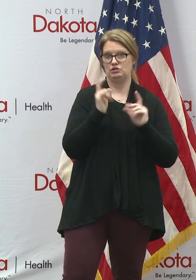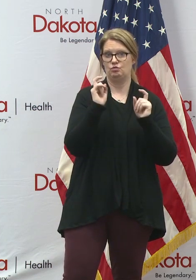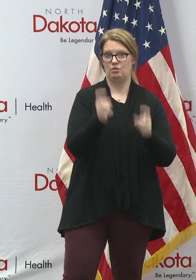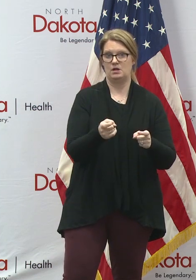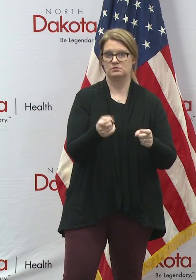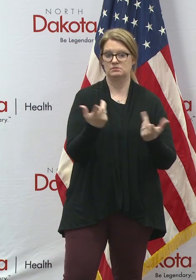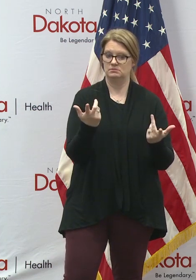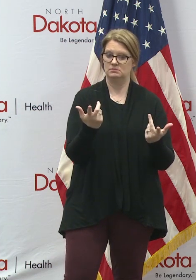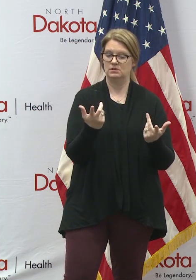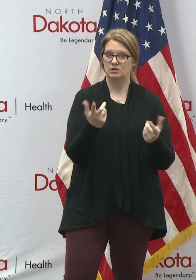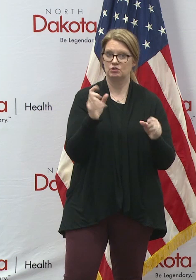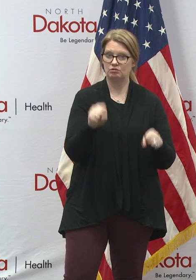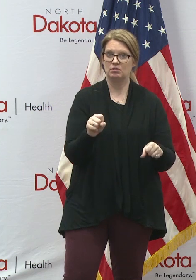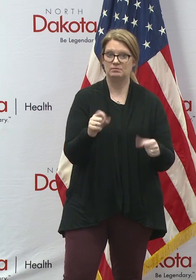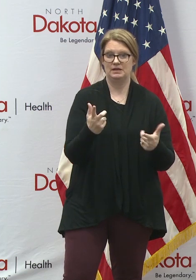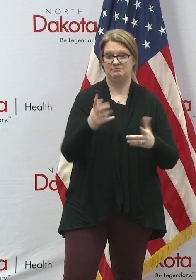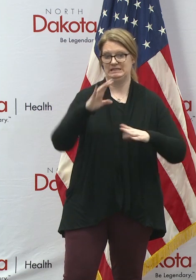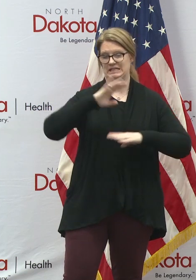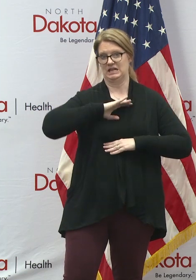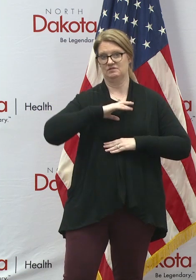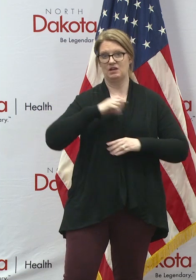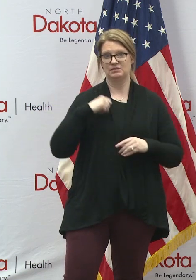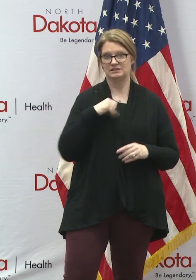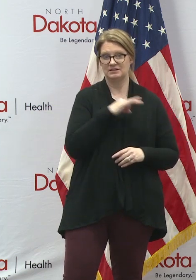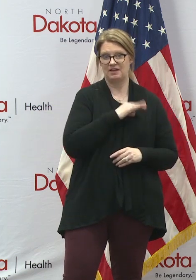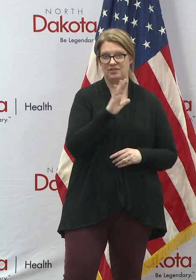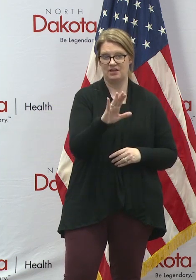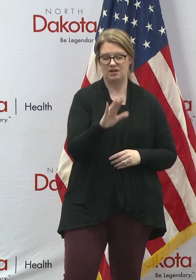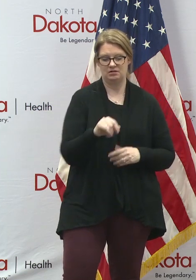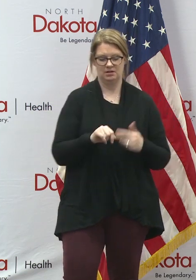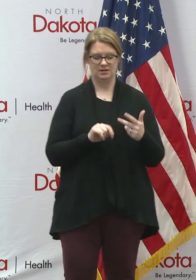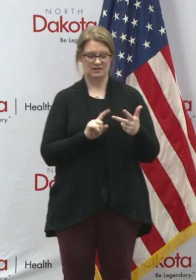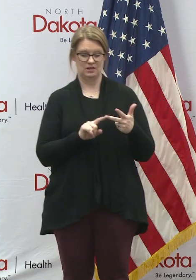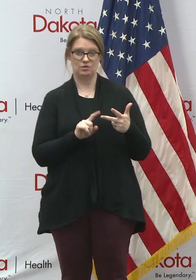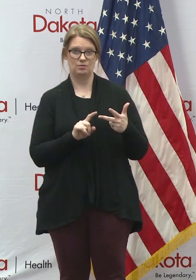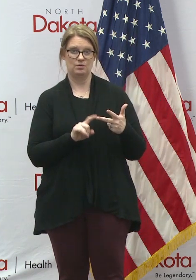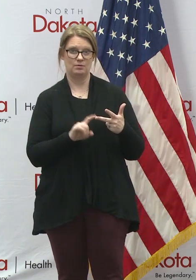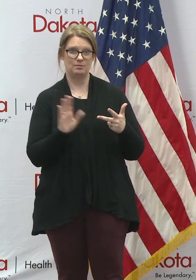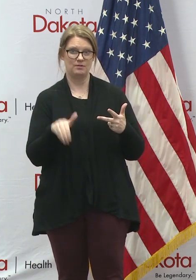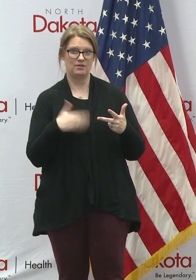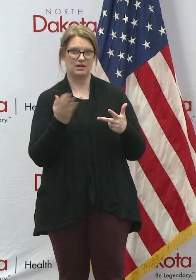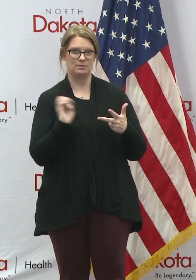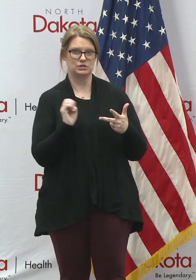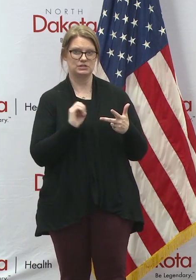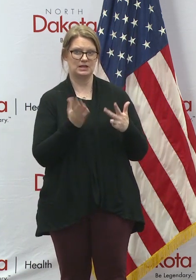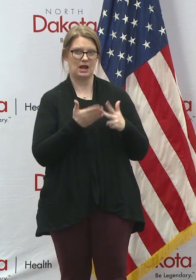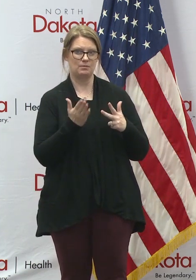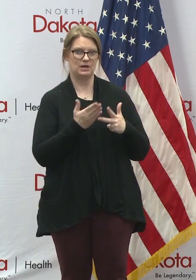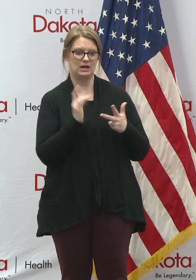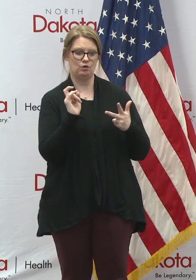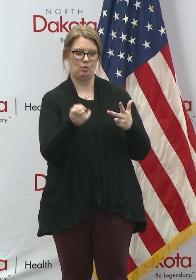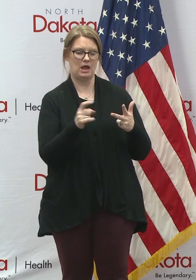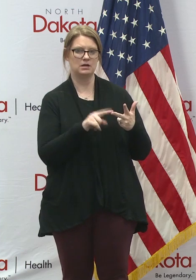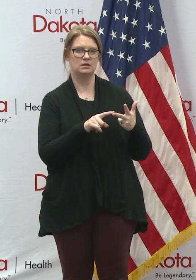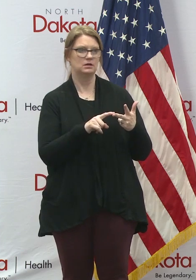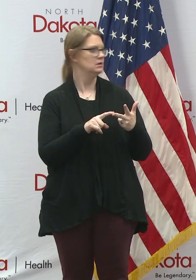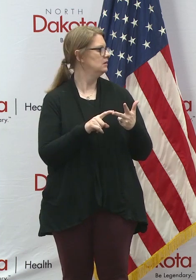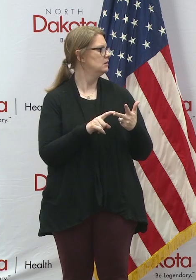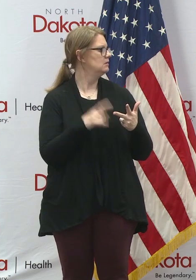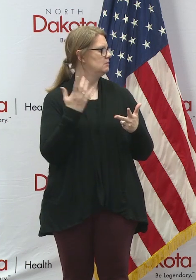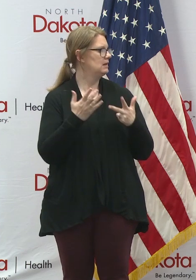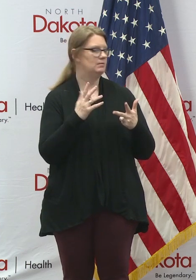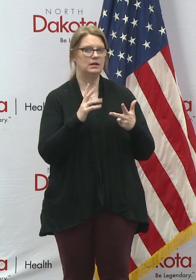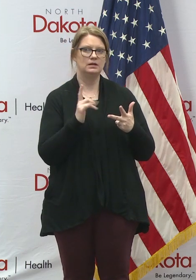be met with their existing staff. In fact, that third component of providing the emergency operating grant may actually inject